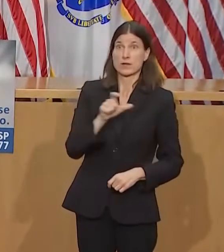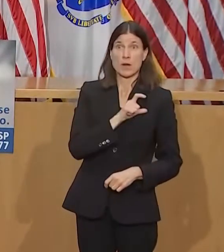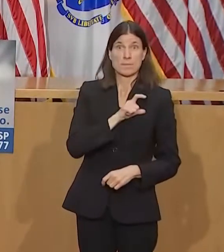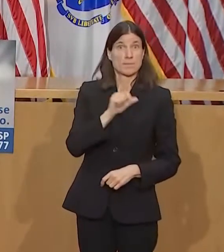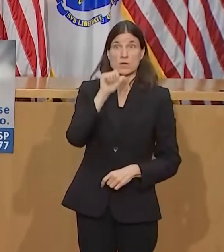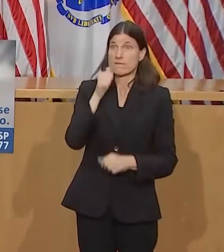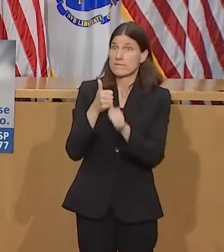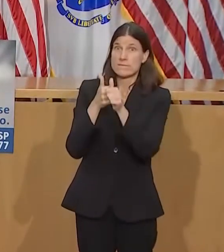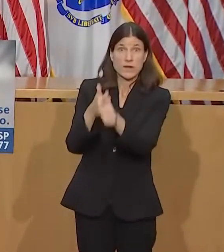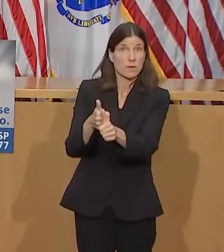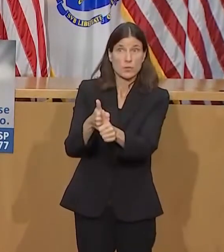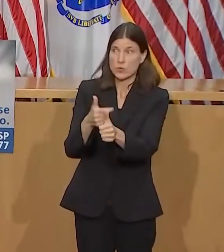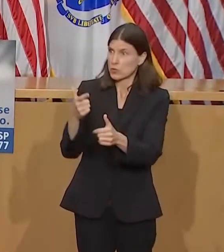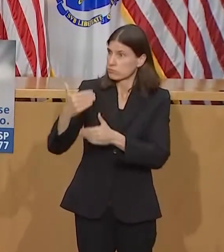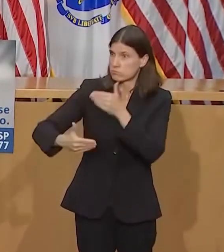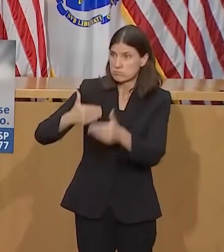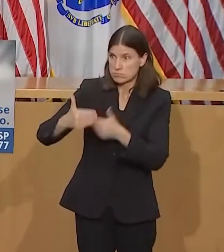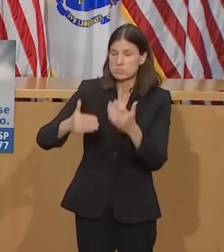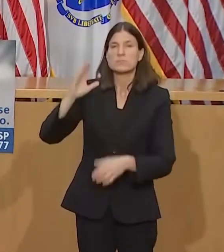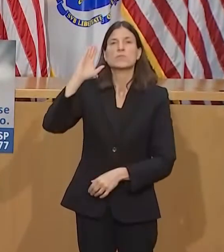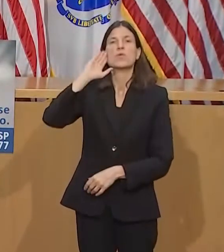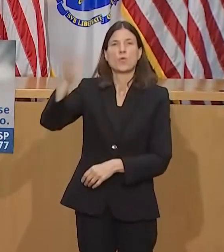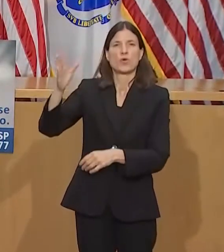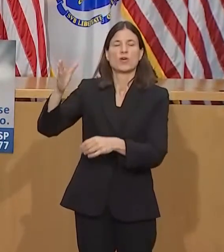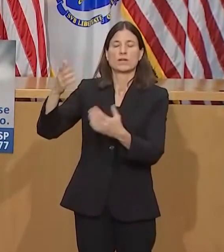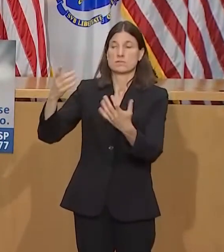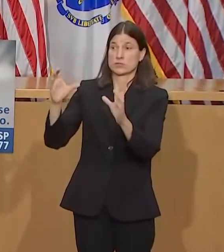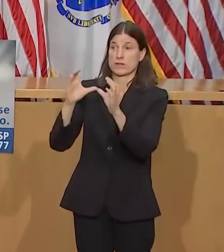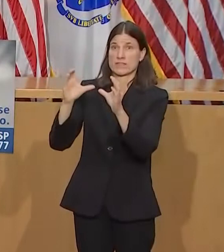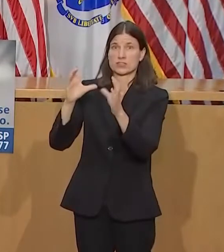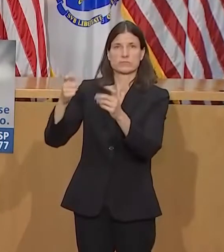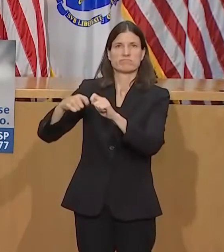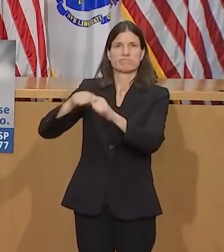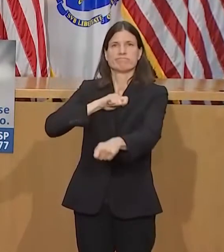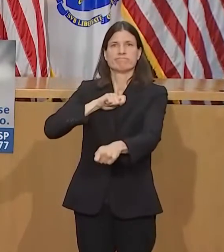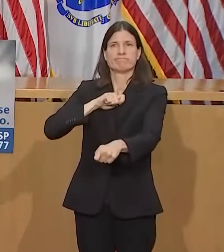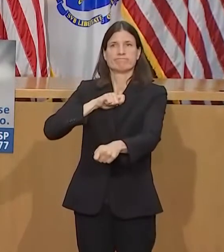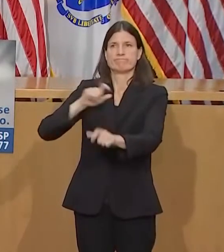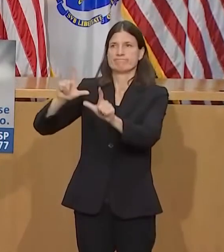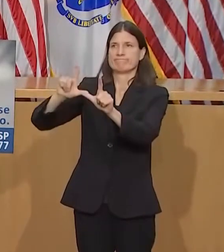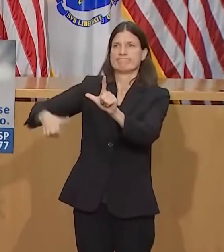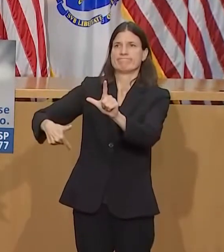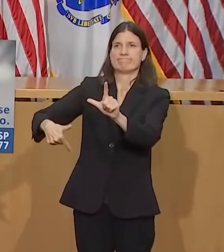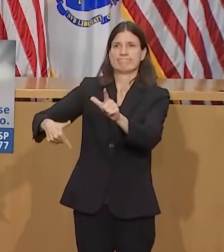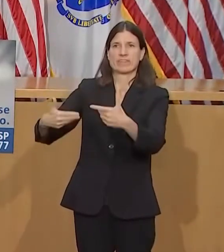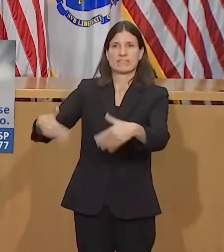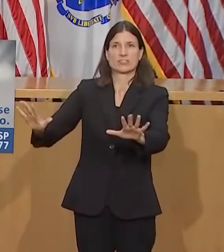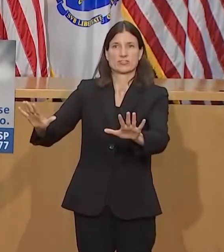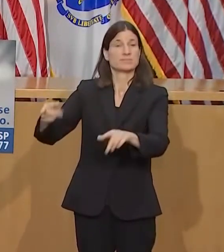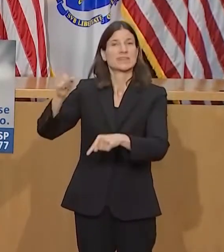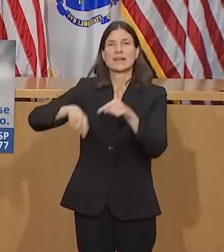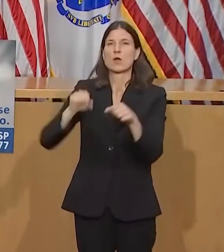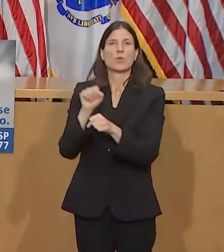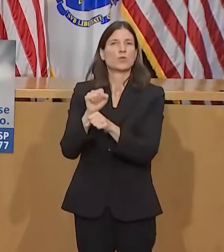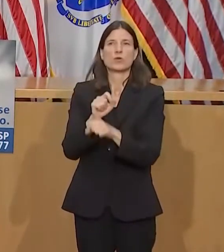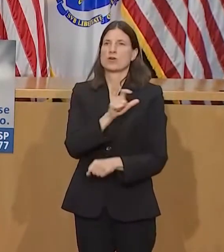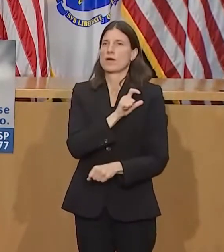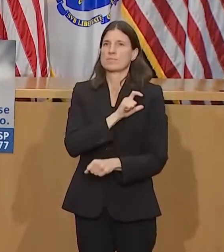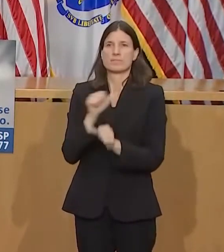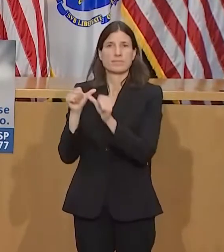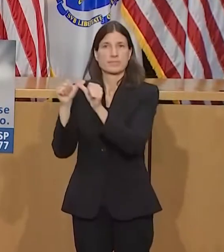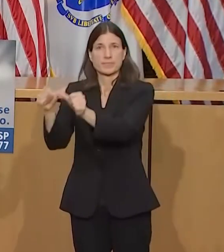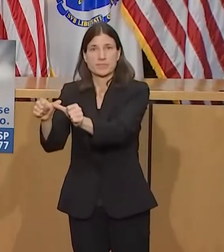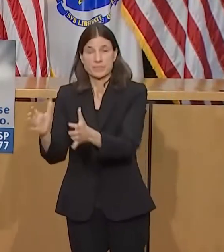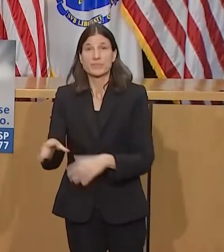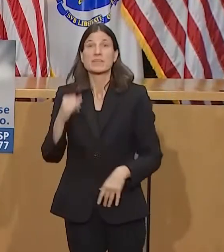to use a chokehold, for example, or other forms of excessive force, uses of force would be automatically decertified. An